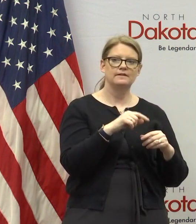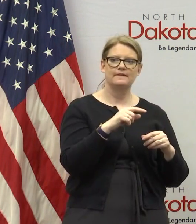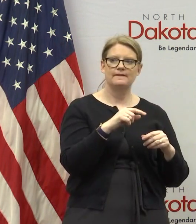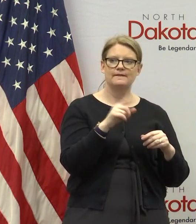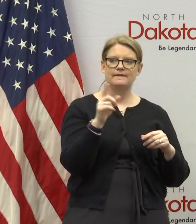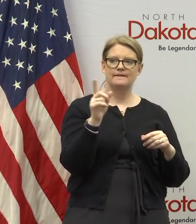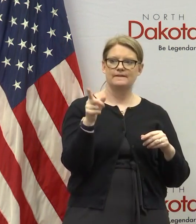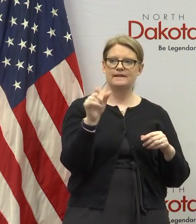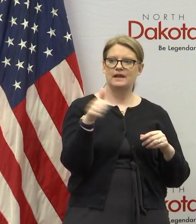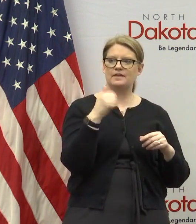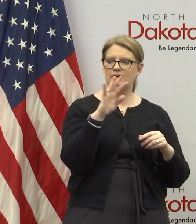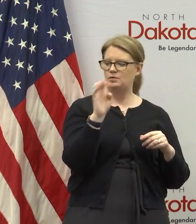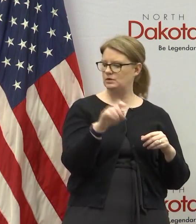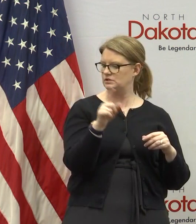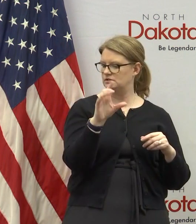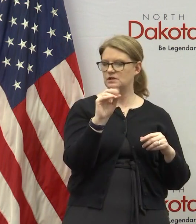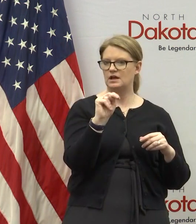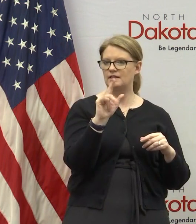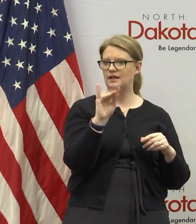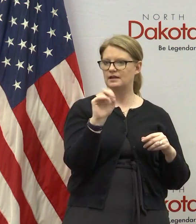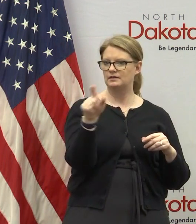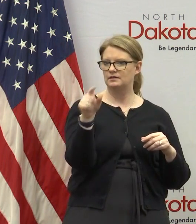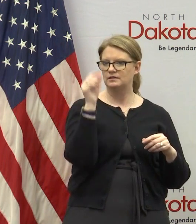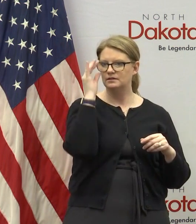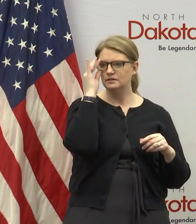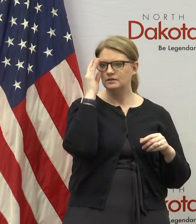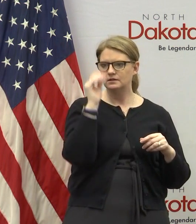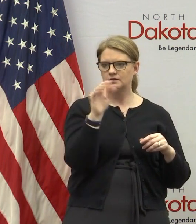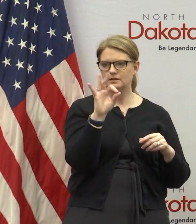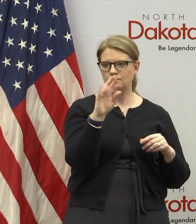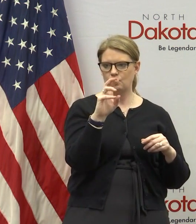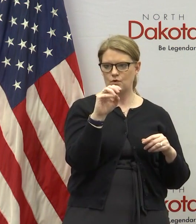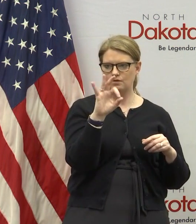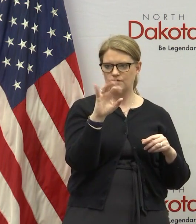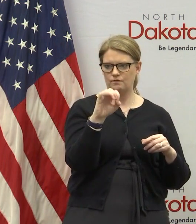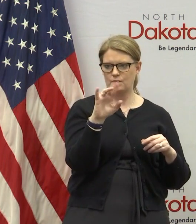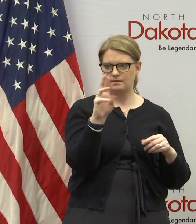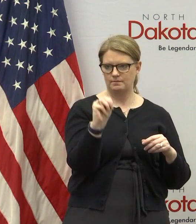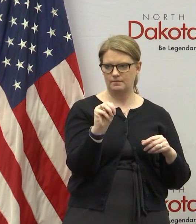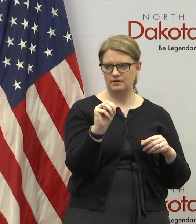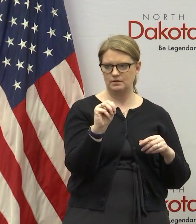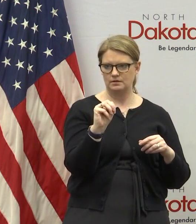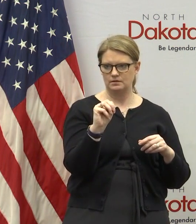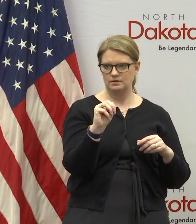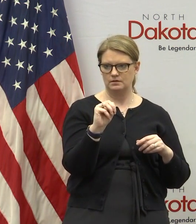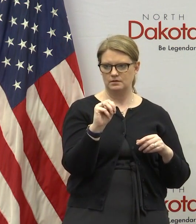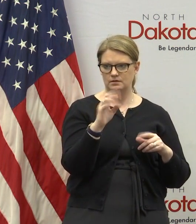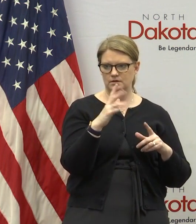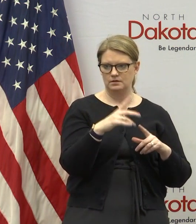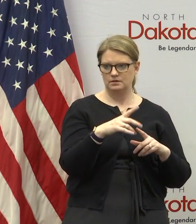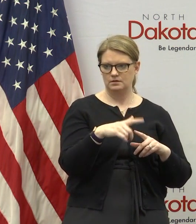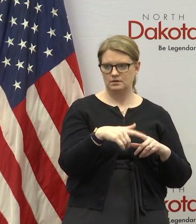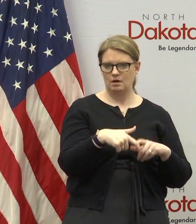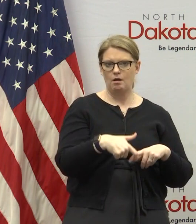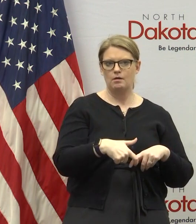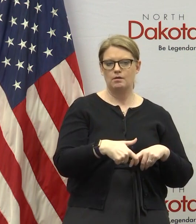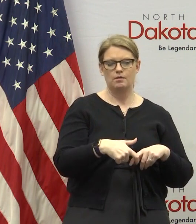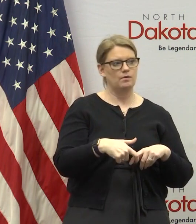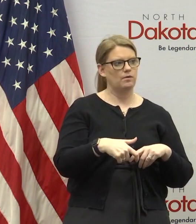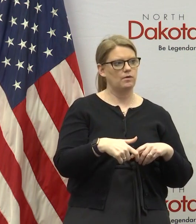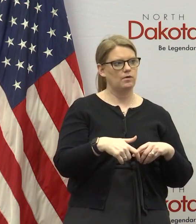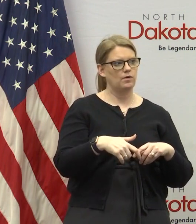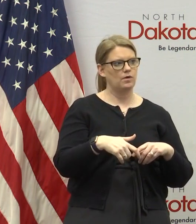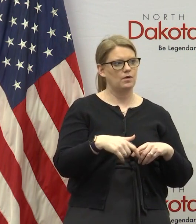another question coming in online so this one's from the forum have we considered a moratorium on evictions from rental properties in north dakota